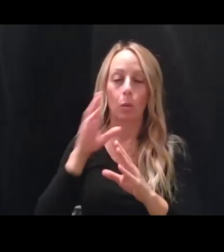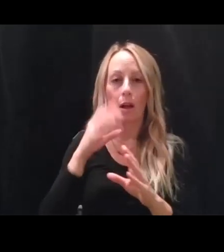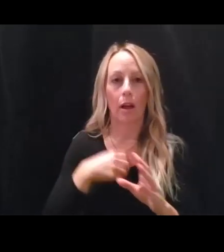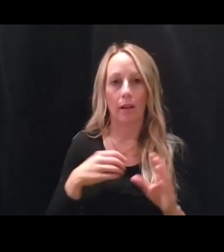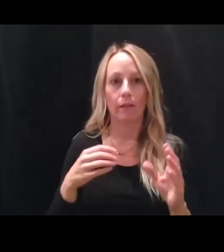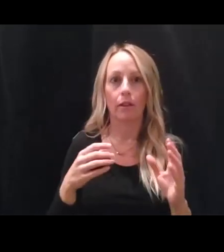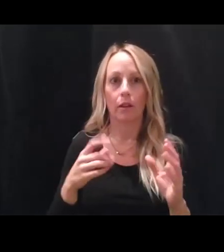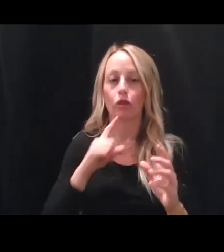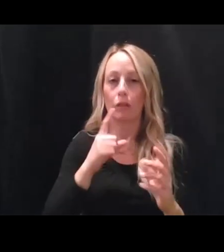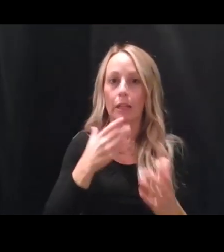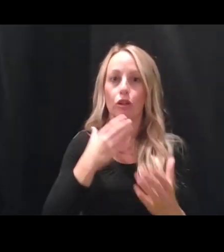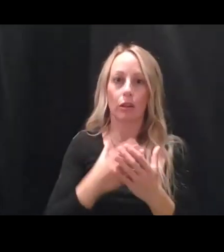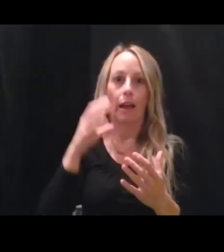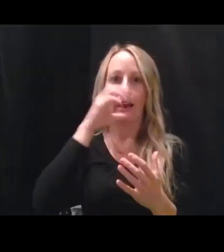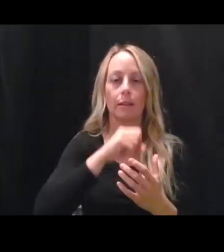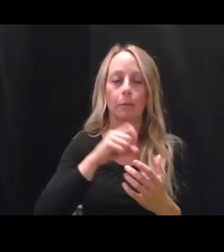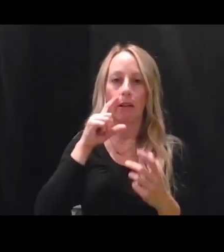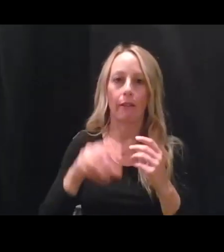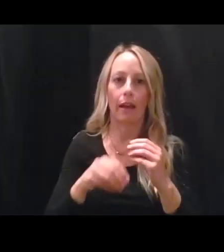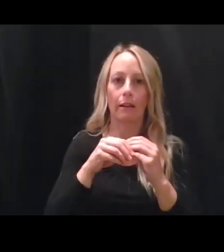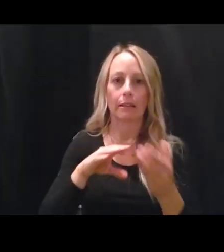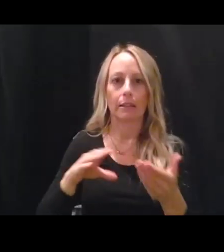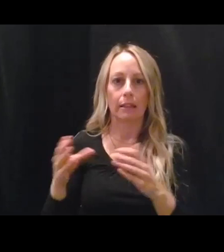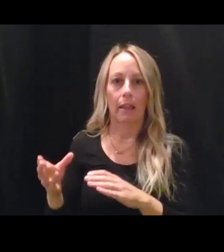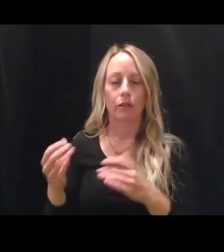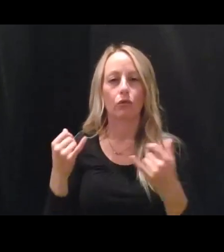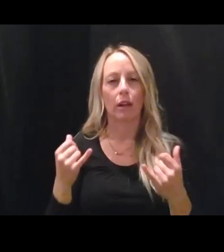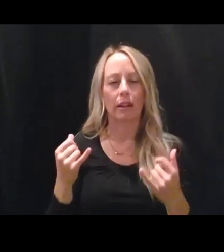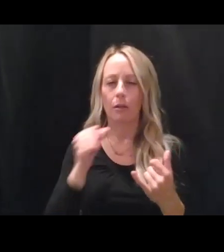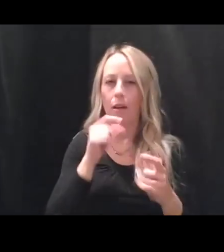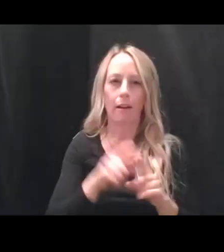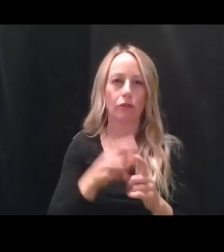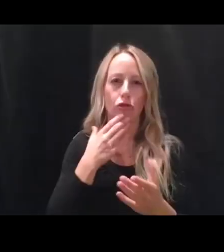good estimate of excess deaths right now. Not as good.